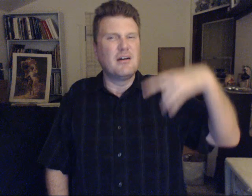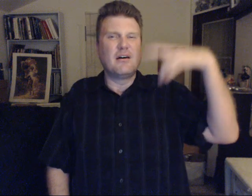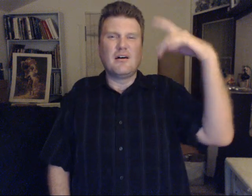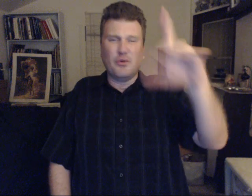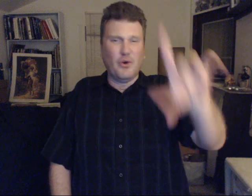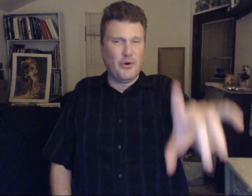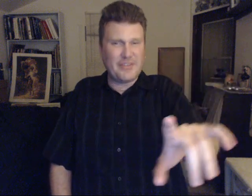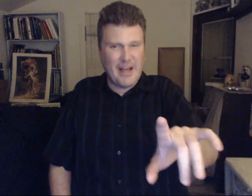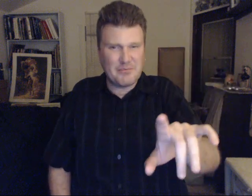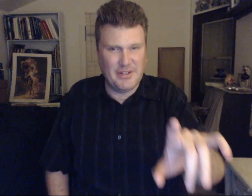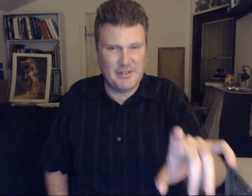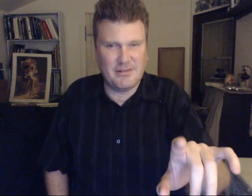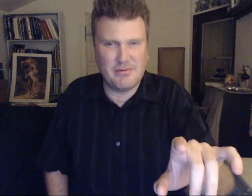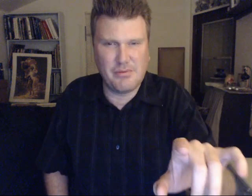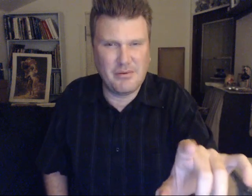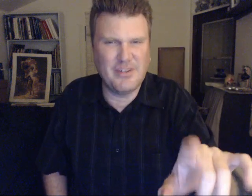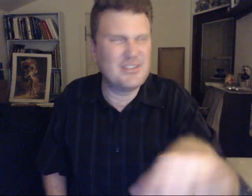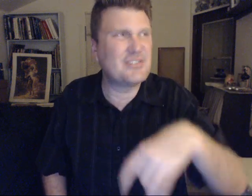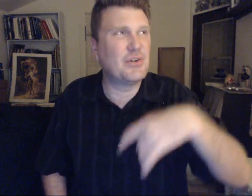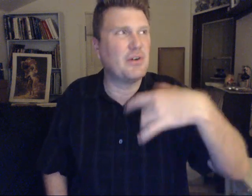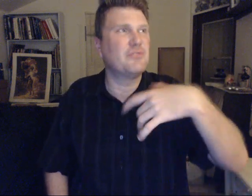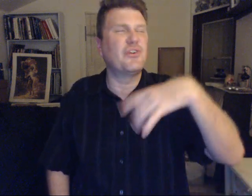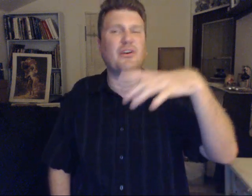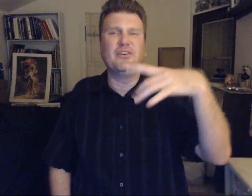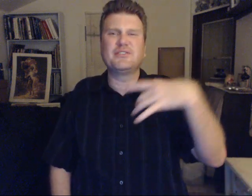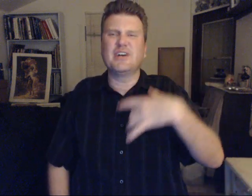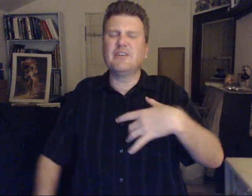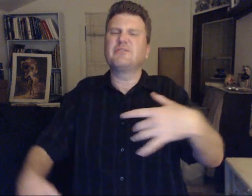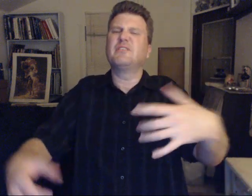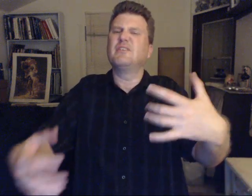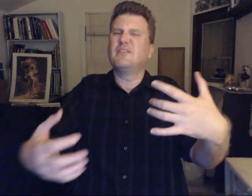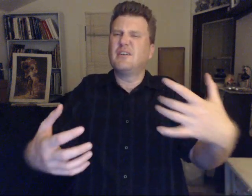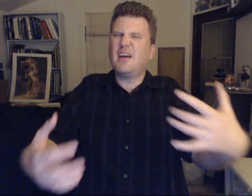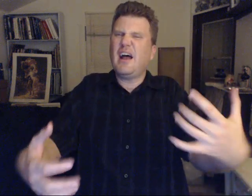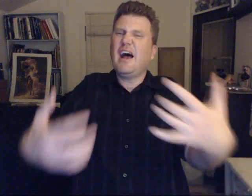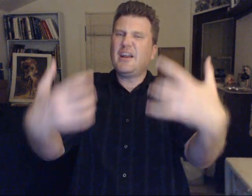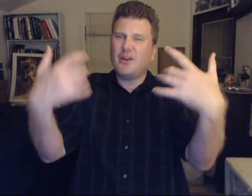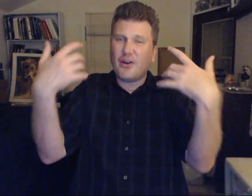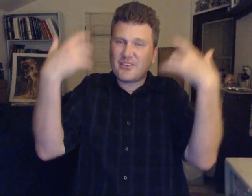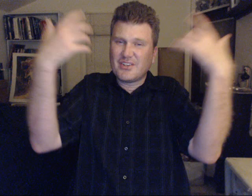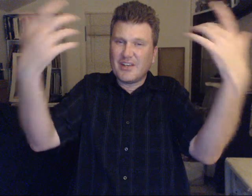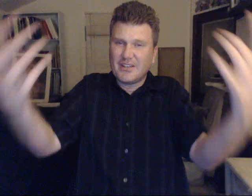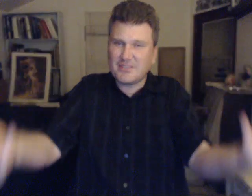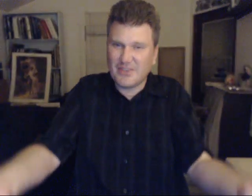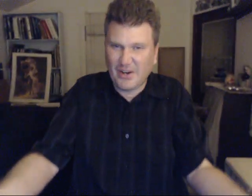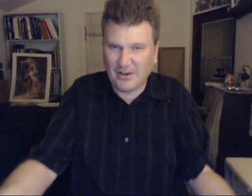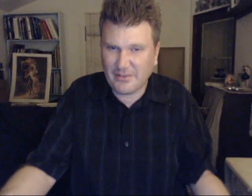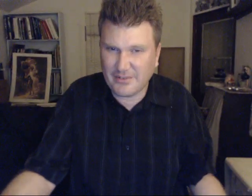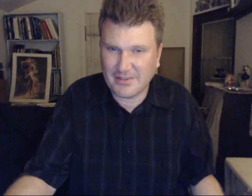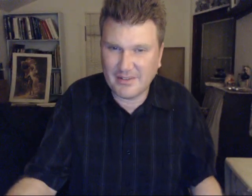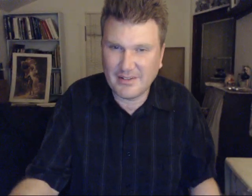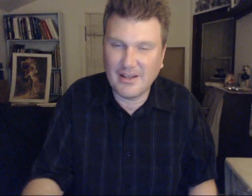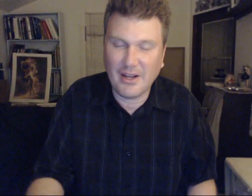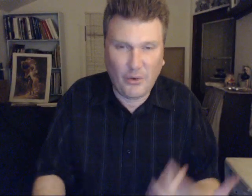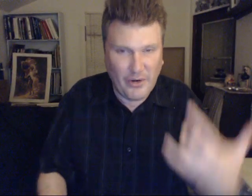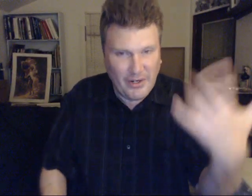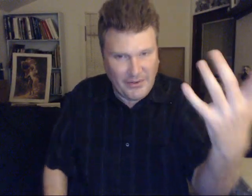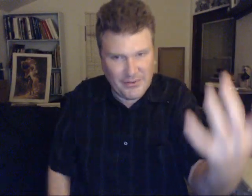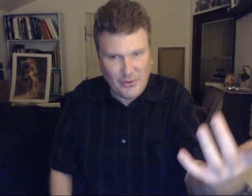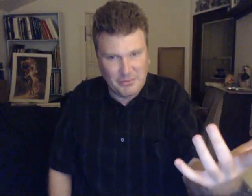We always have been. We It's just your. Weirons have. Added our DNA. To theirs. And created this human.